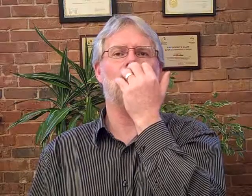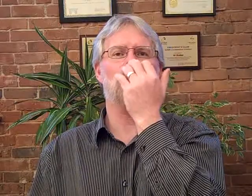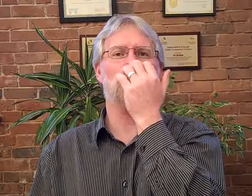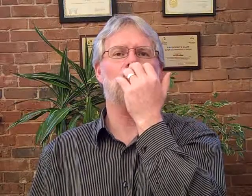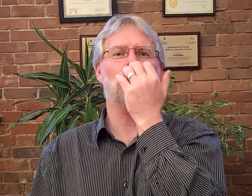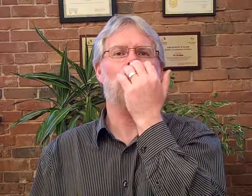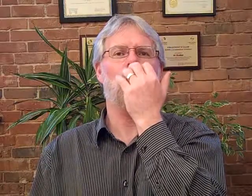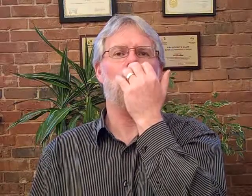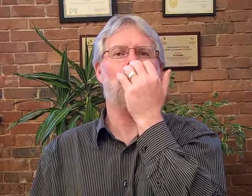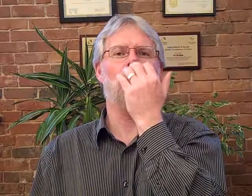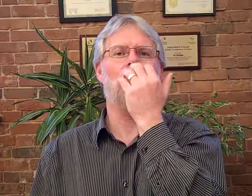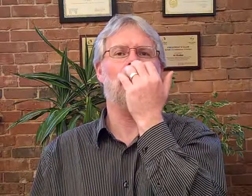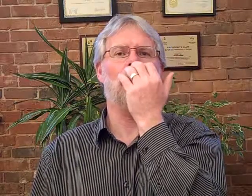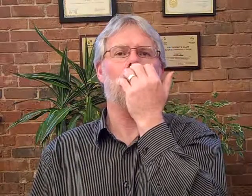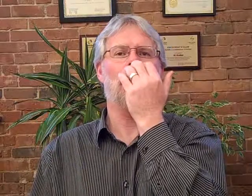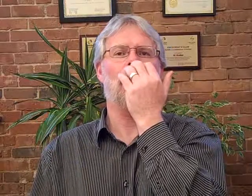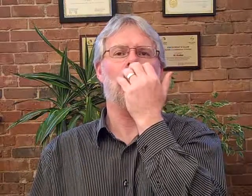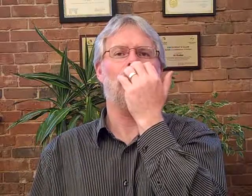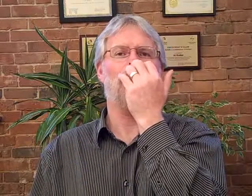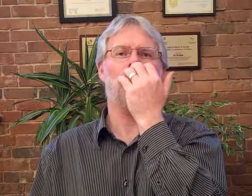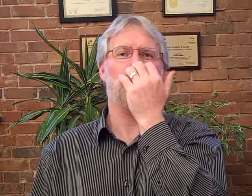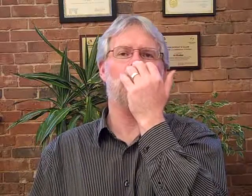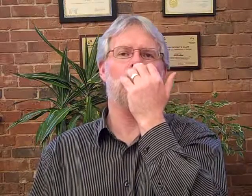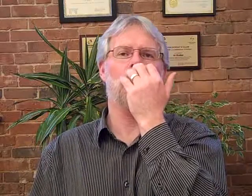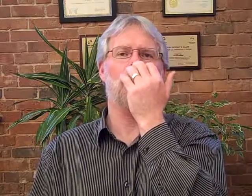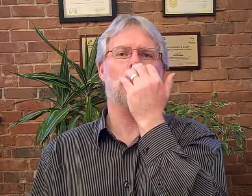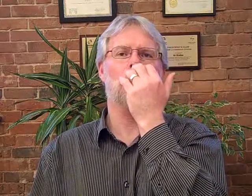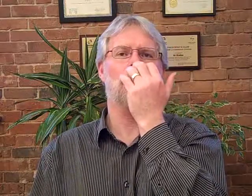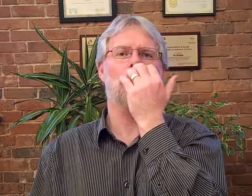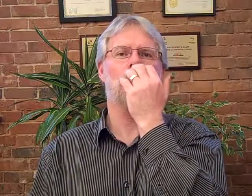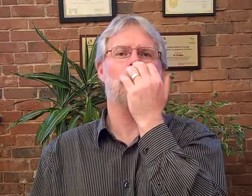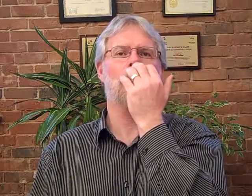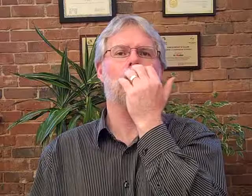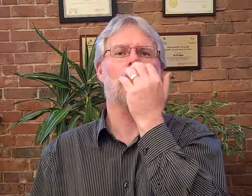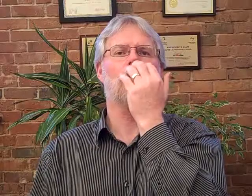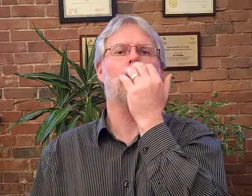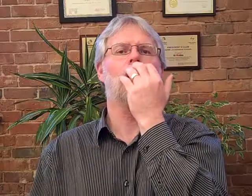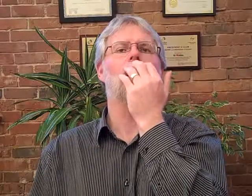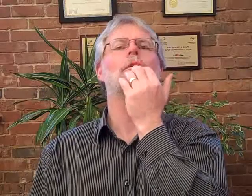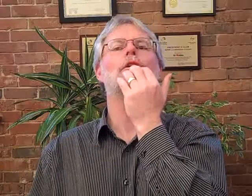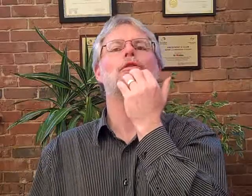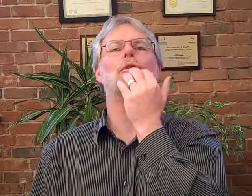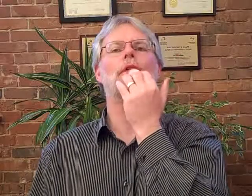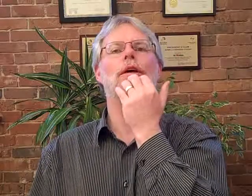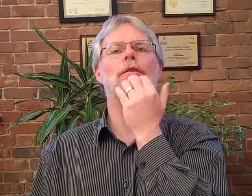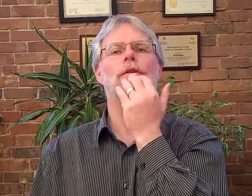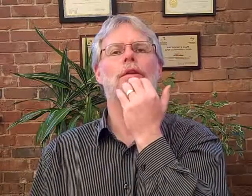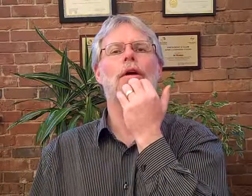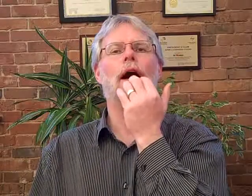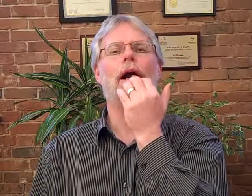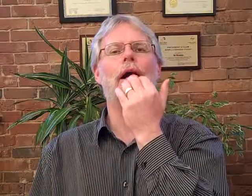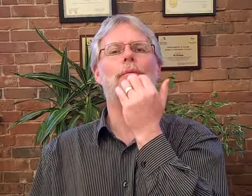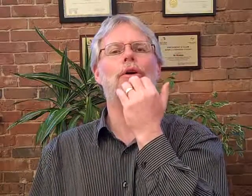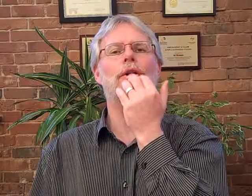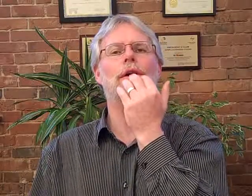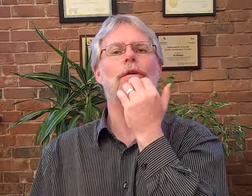just a worry and not the truth the truth is i am good enough